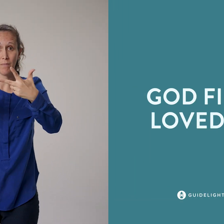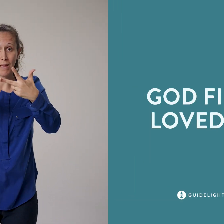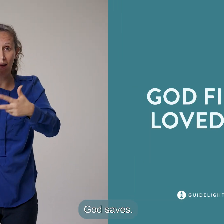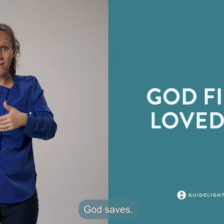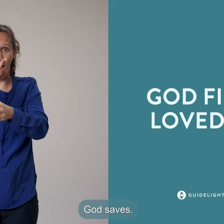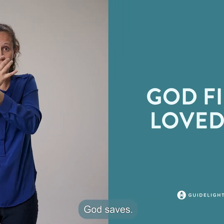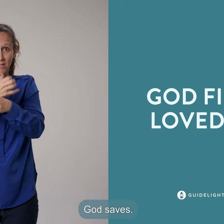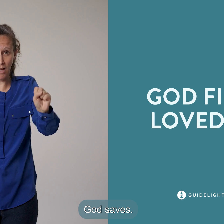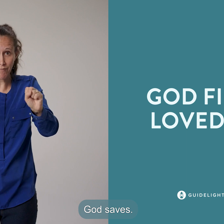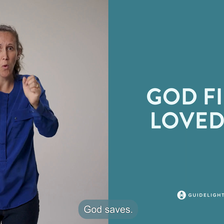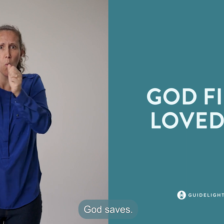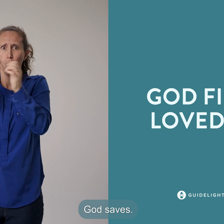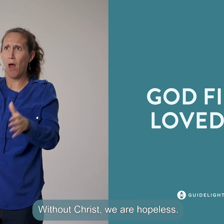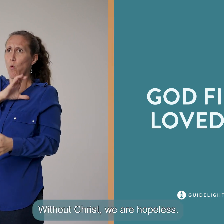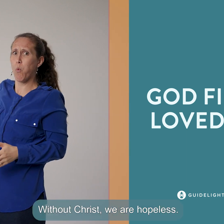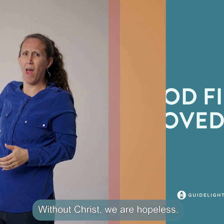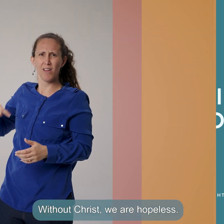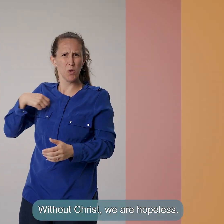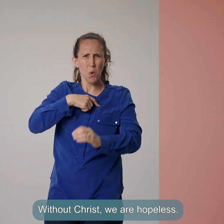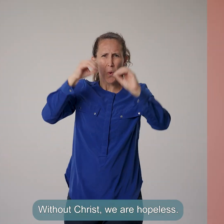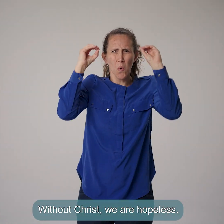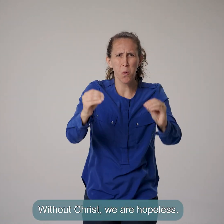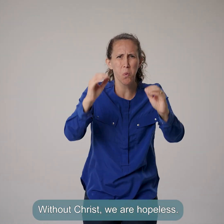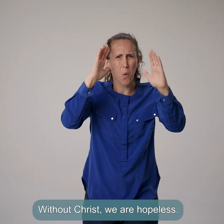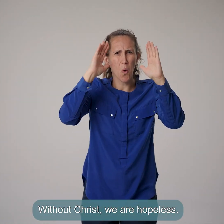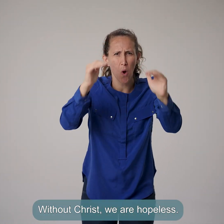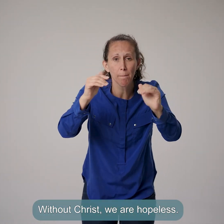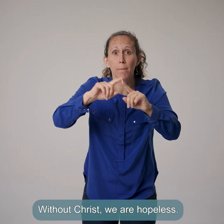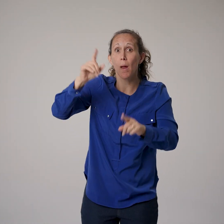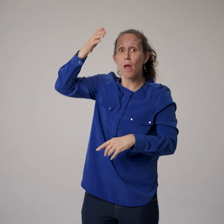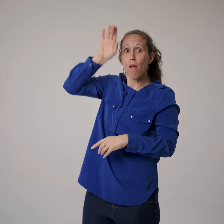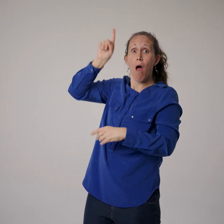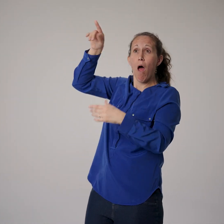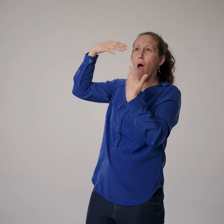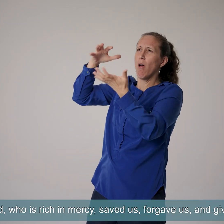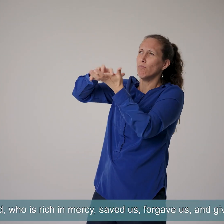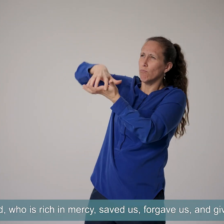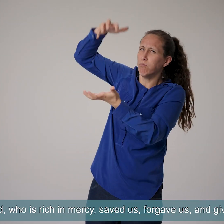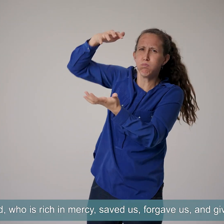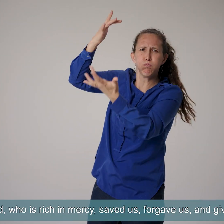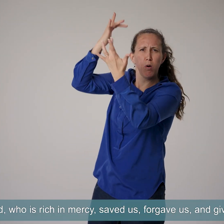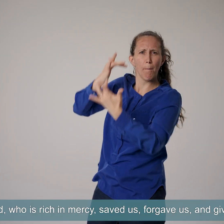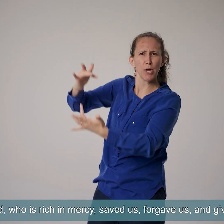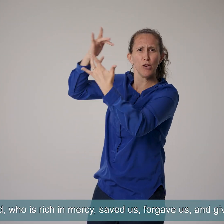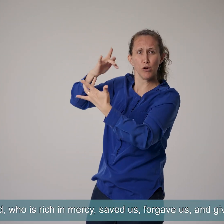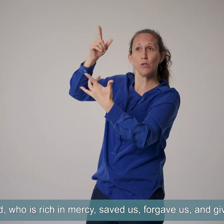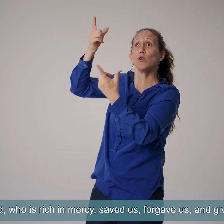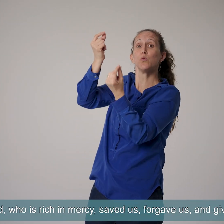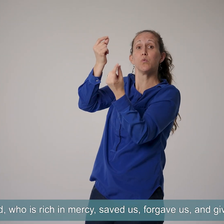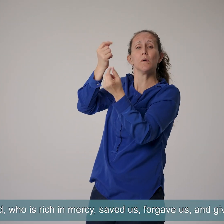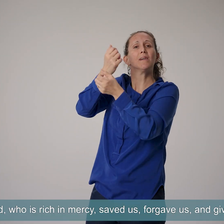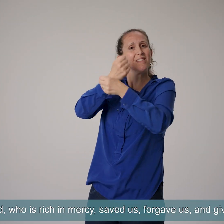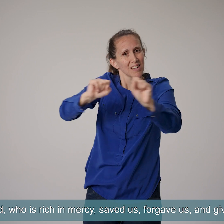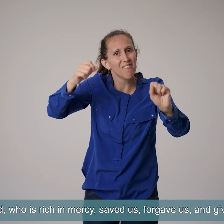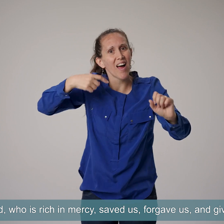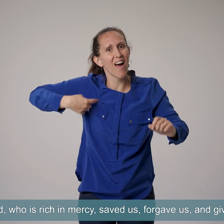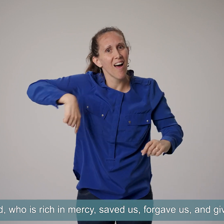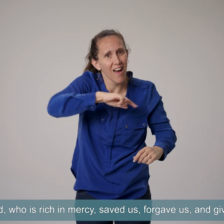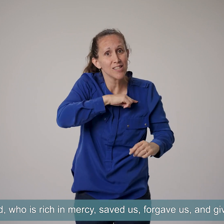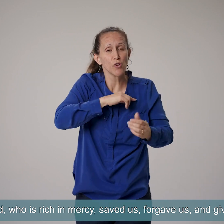God saves. Without Christ, we are hopeless. But God, who is rich in mercy, saved us, forgave us, and gives